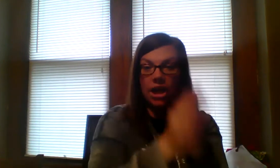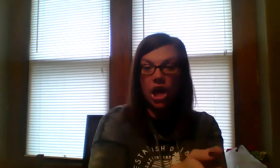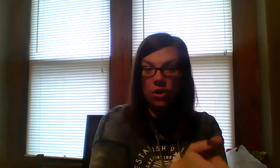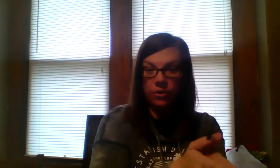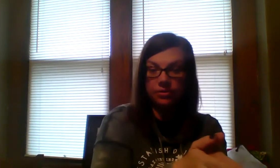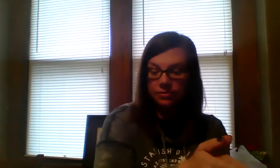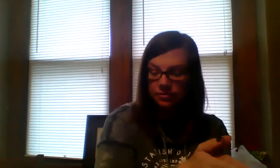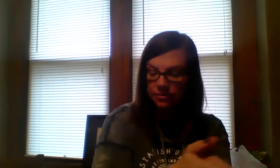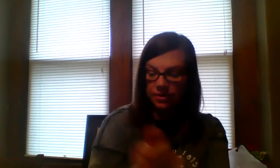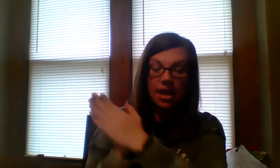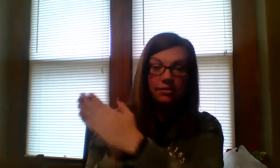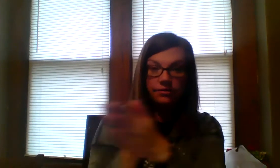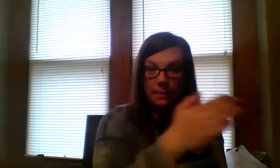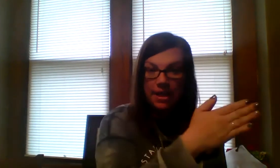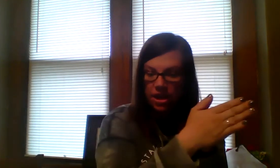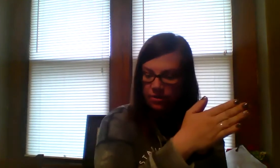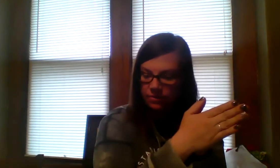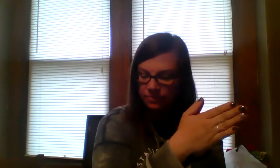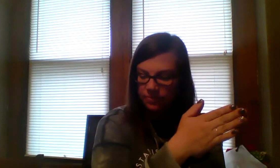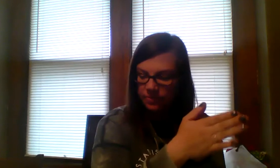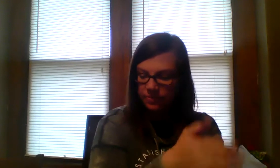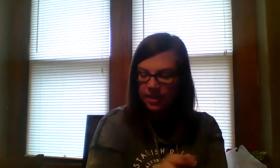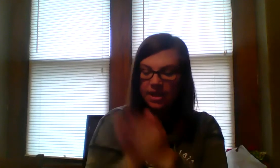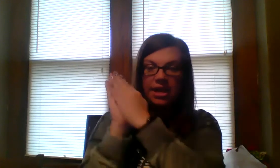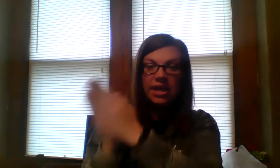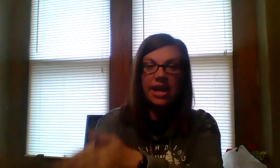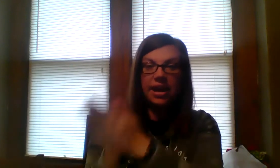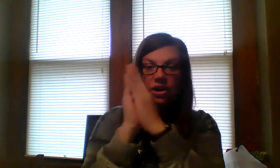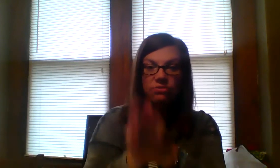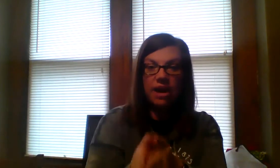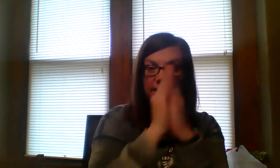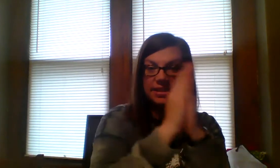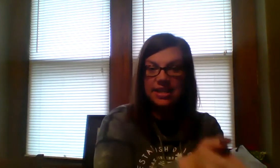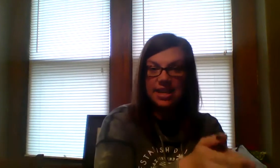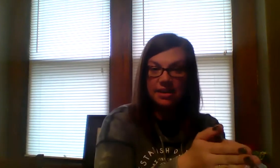-go. Flamingo. Guar-ren-tee.